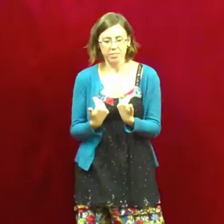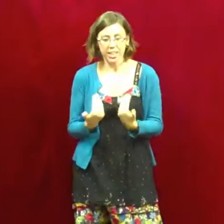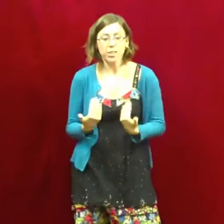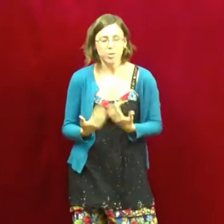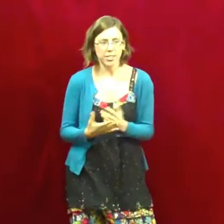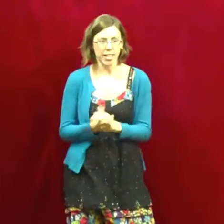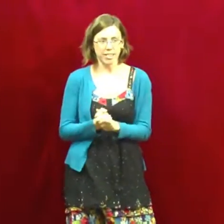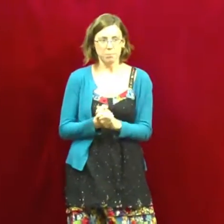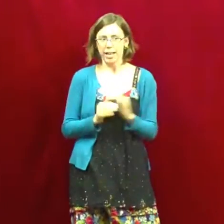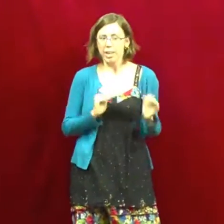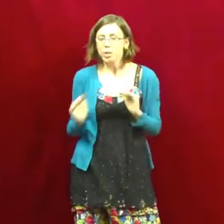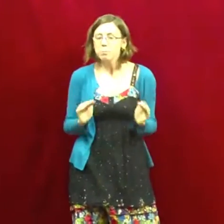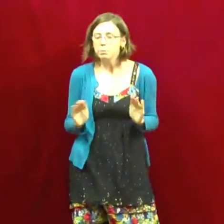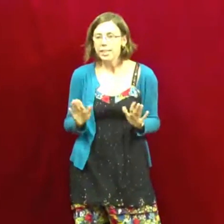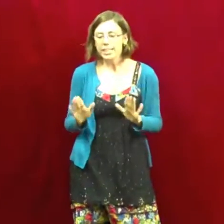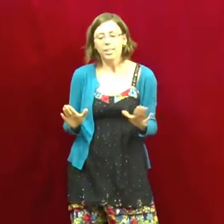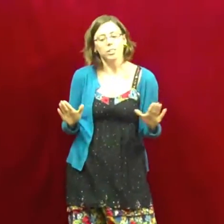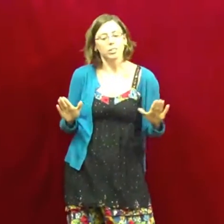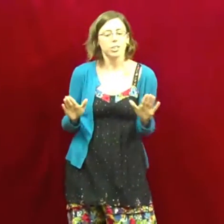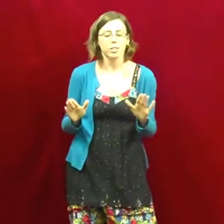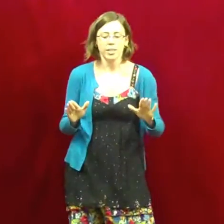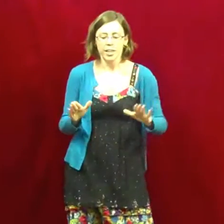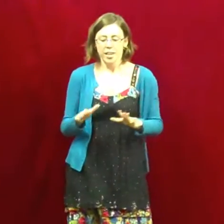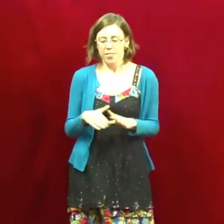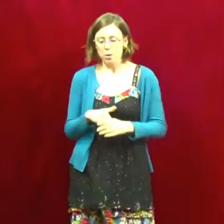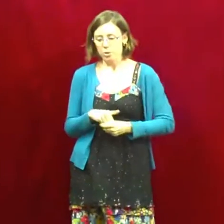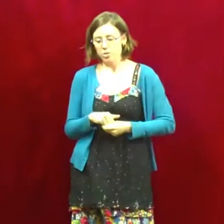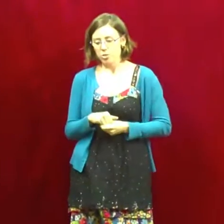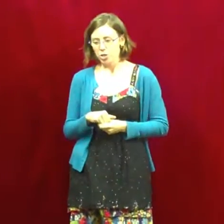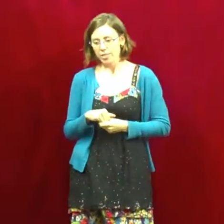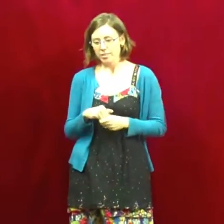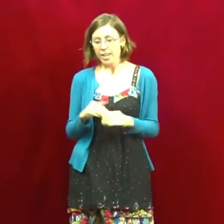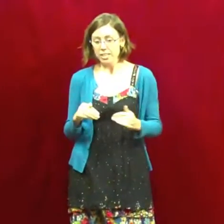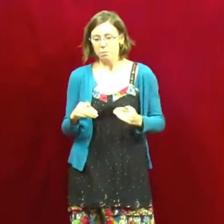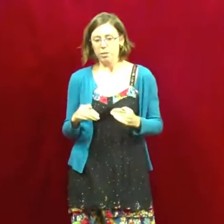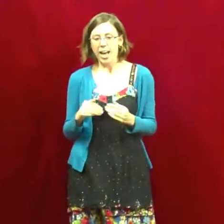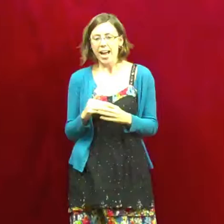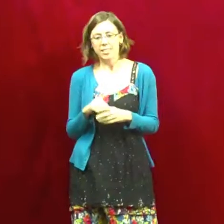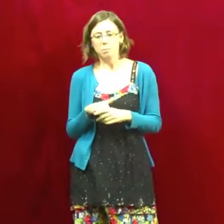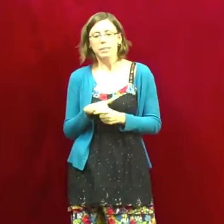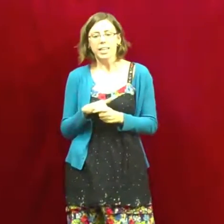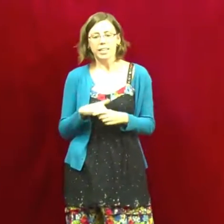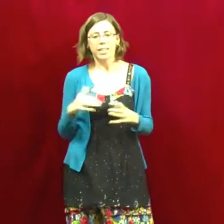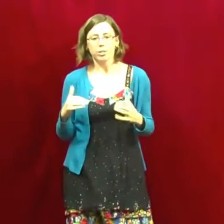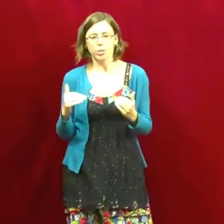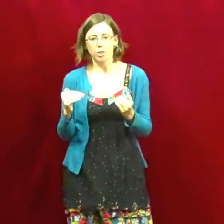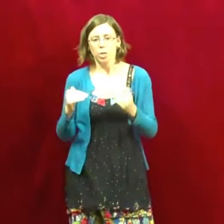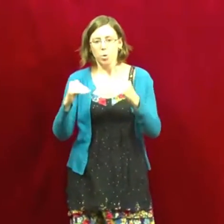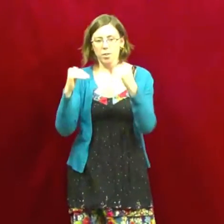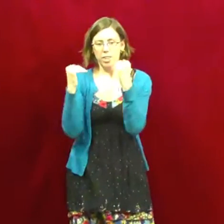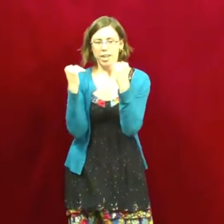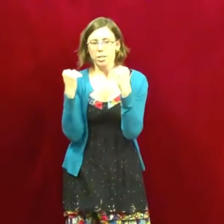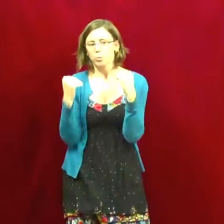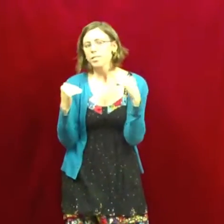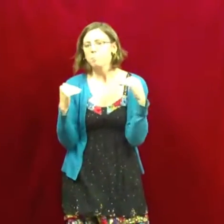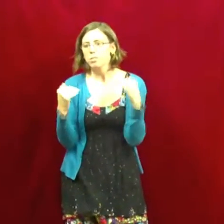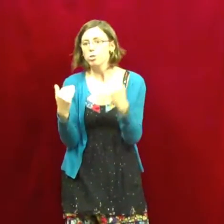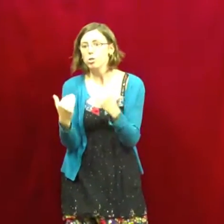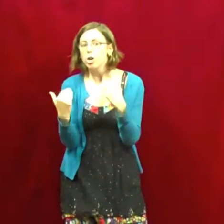the characters that I liked to play. I couldn't play a character that was just likable. I had to play a character with a charisma so